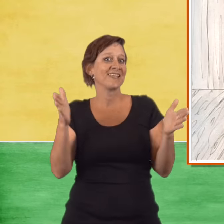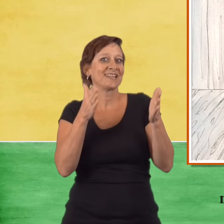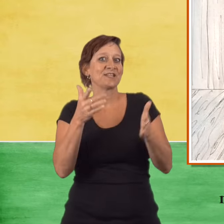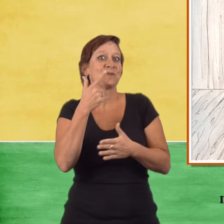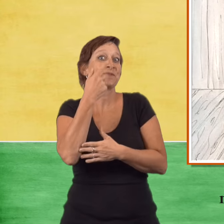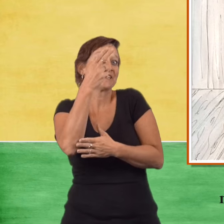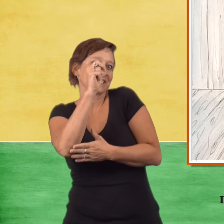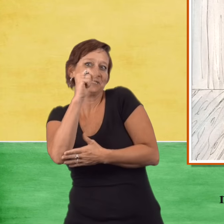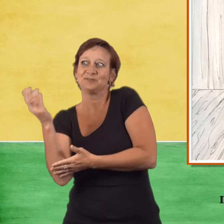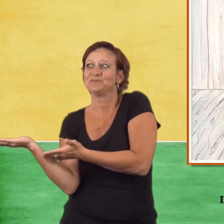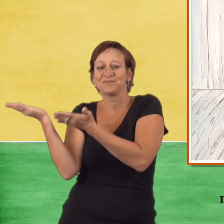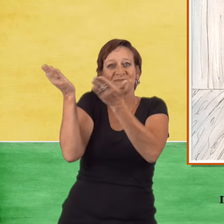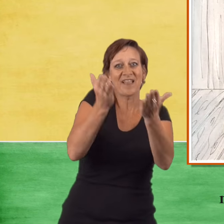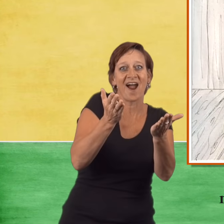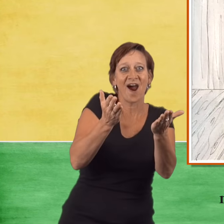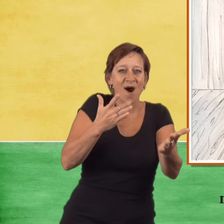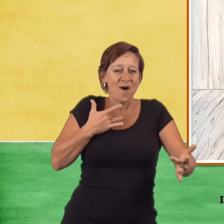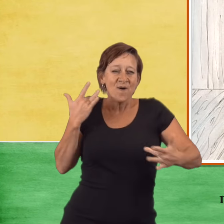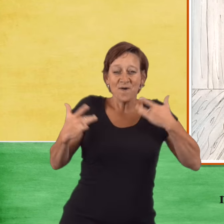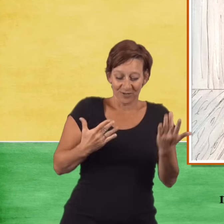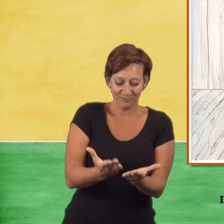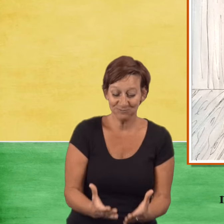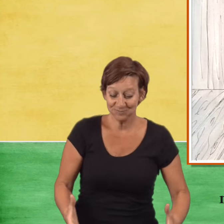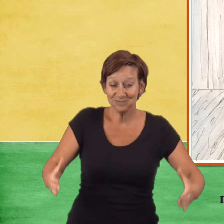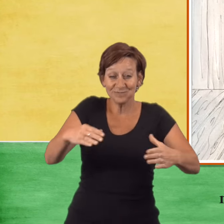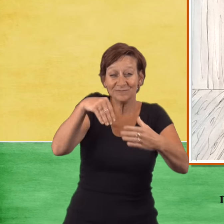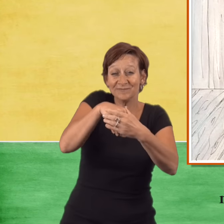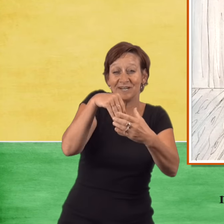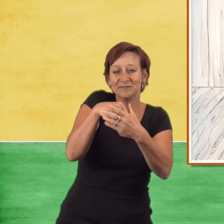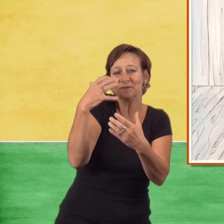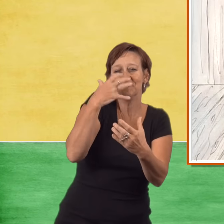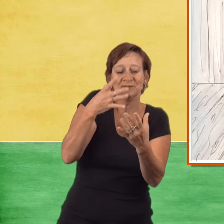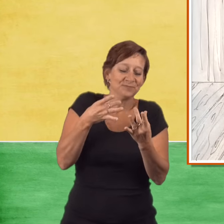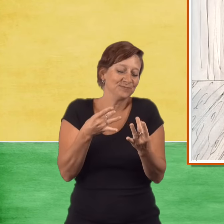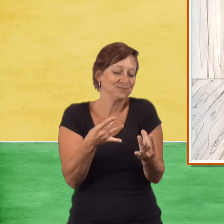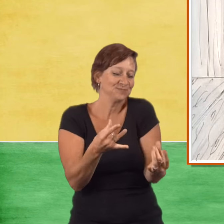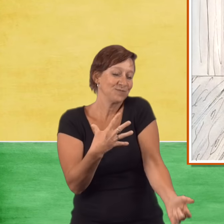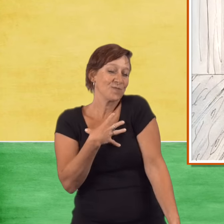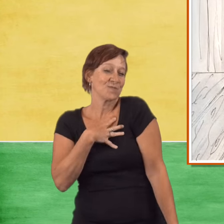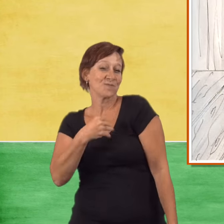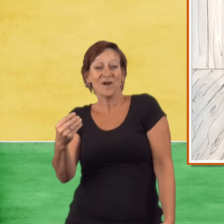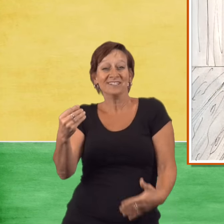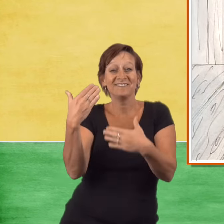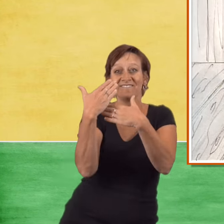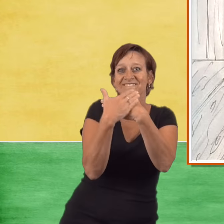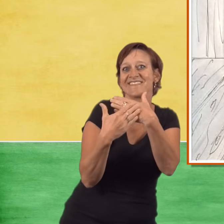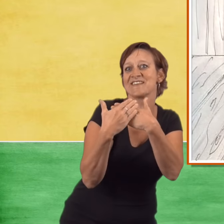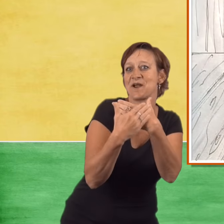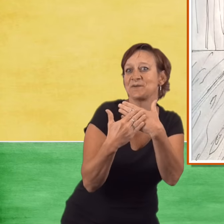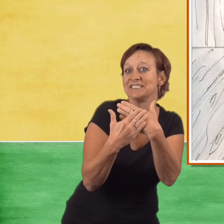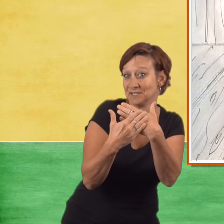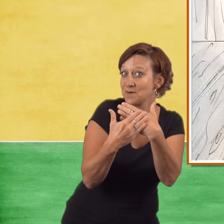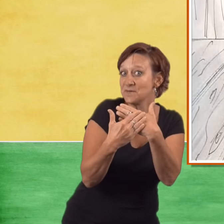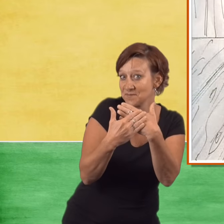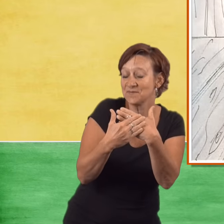The little red hen returned from the mill, The Carrying a small bag of fine white flour.